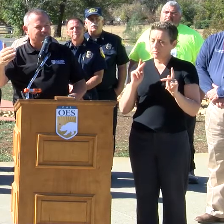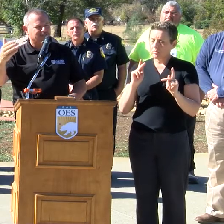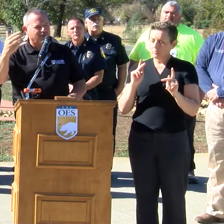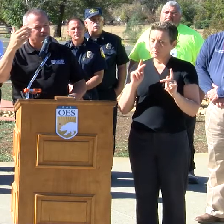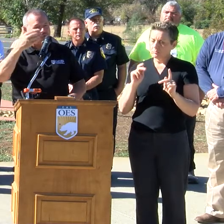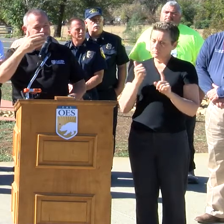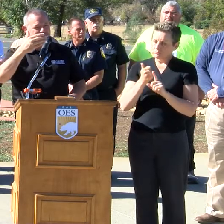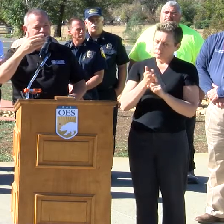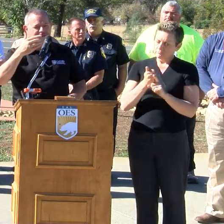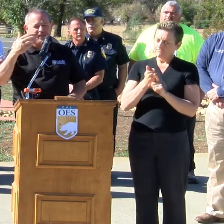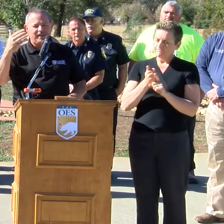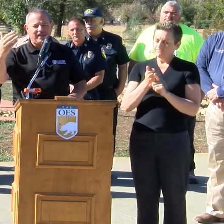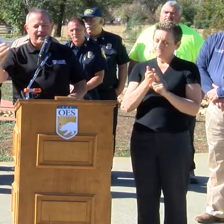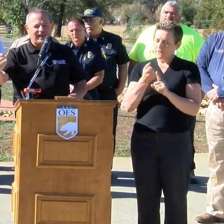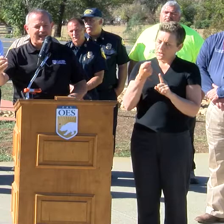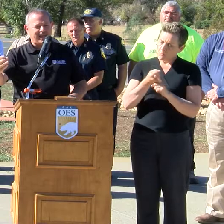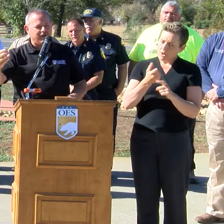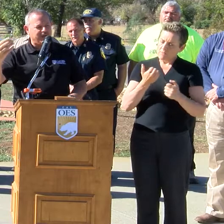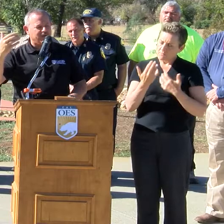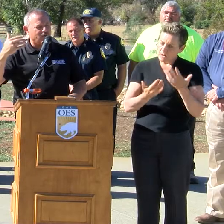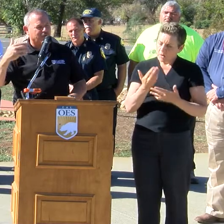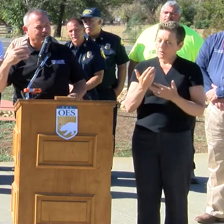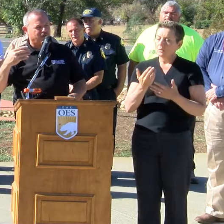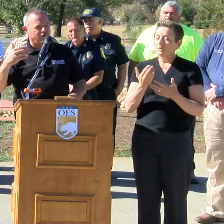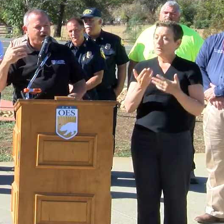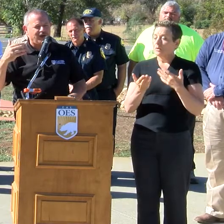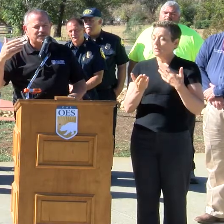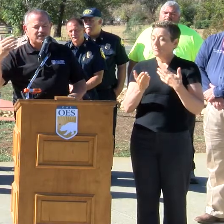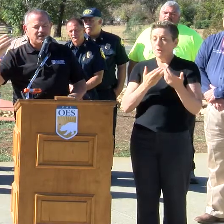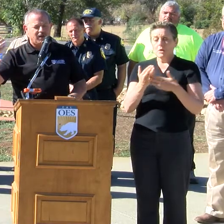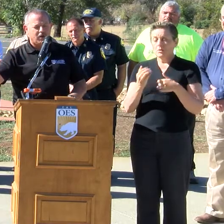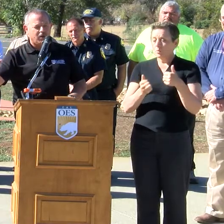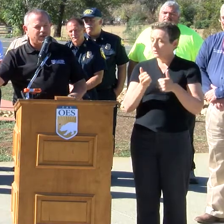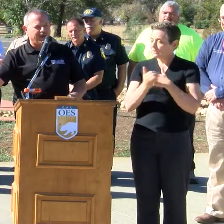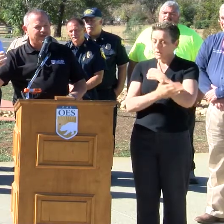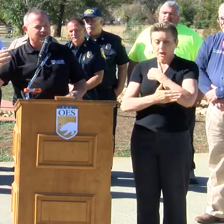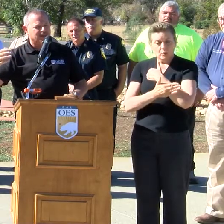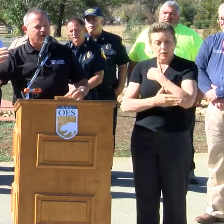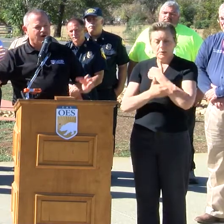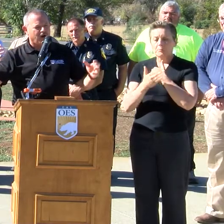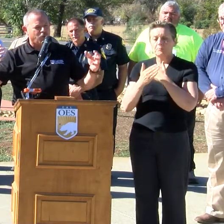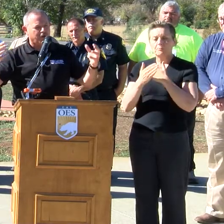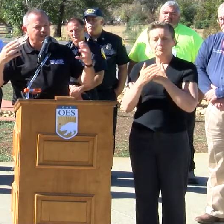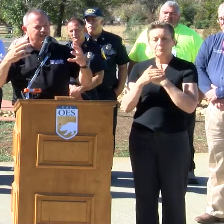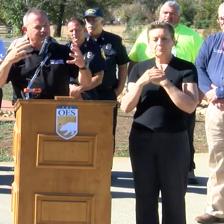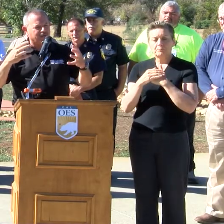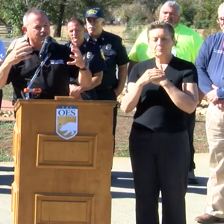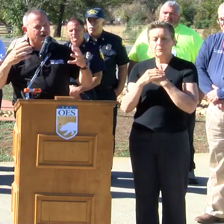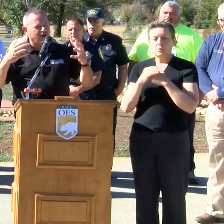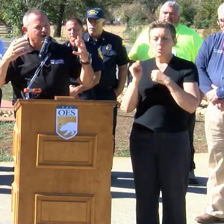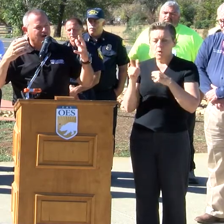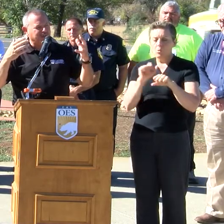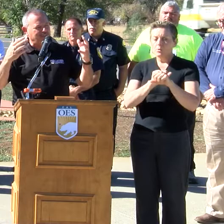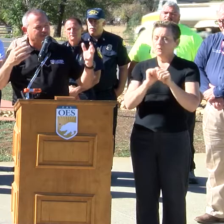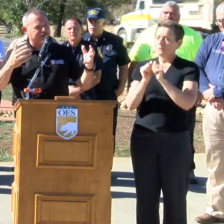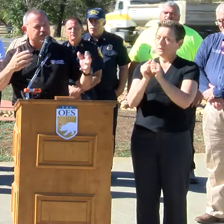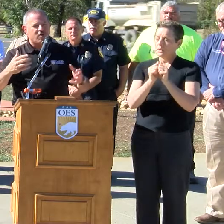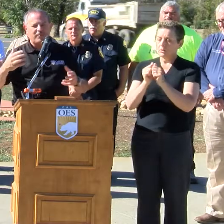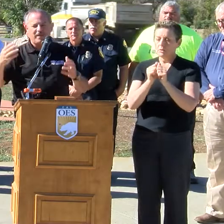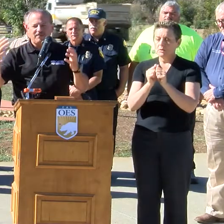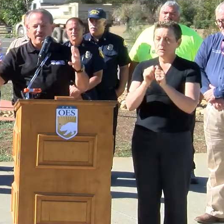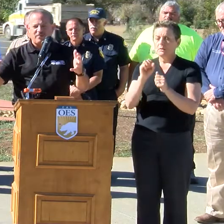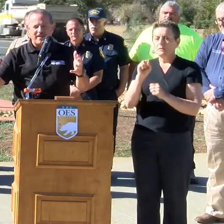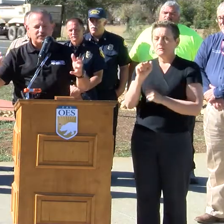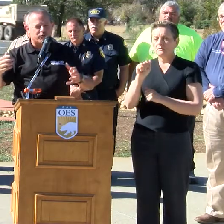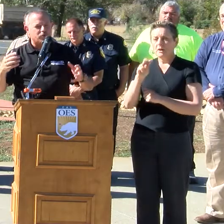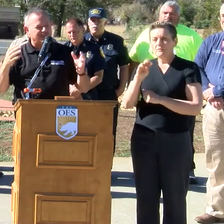counties, both Napa County and Lake County, or the Red Cross, or OES, working together, Salvation